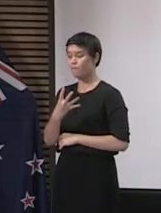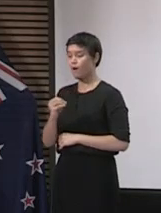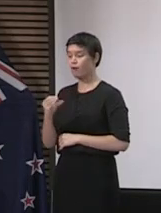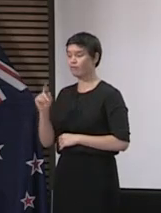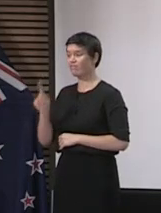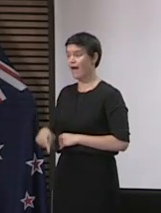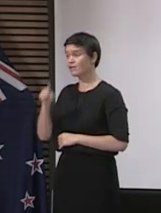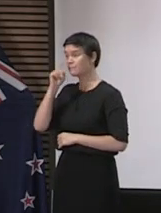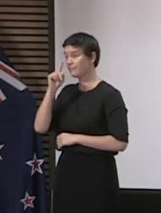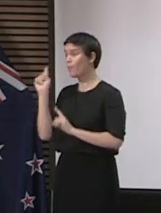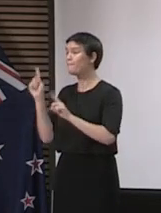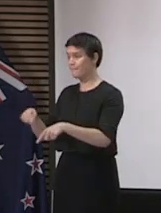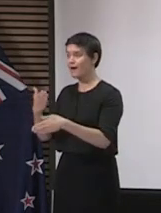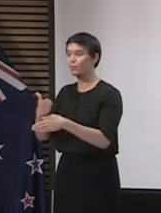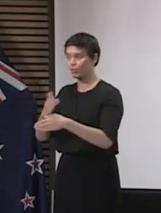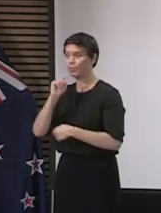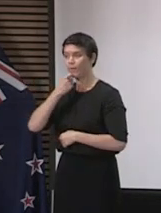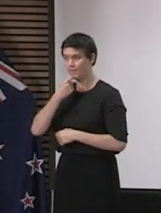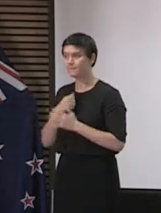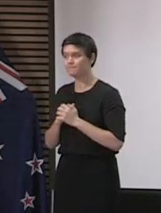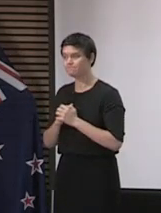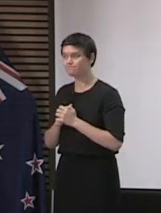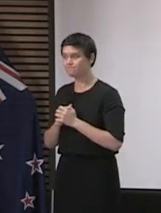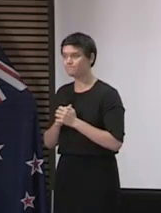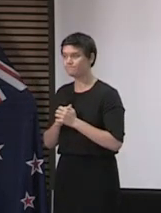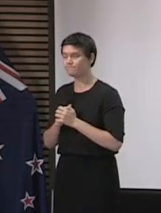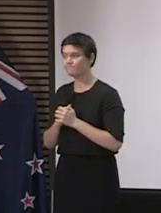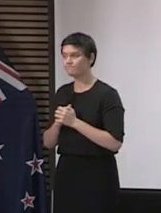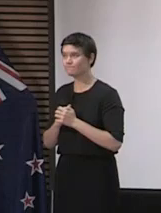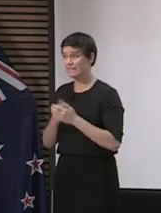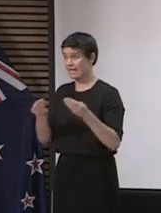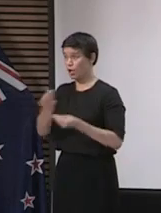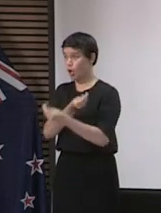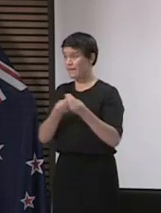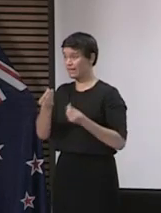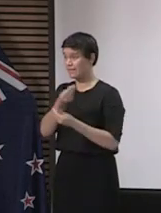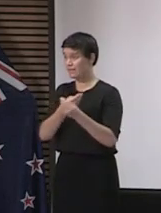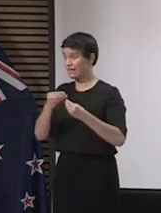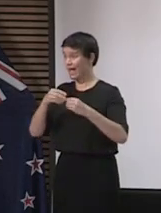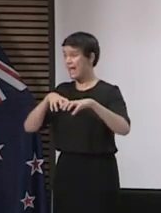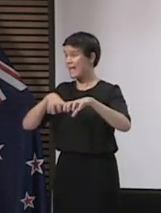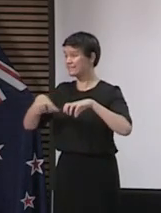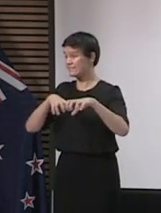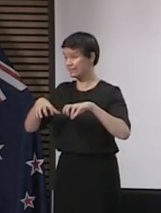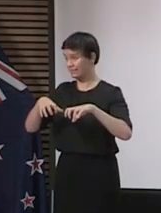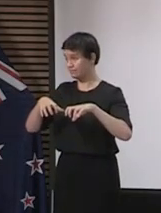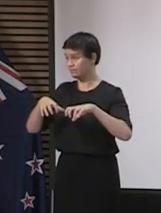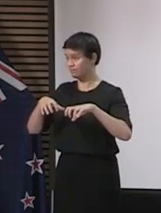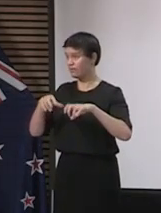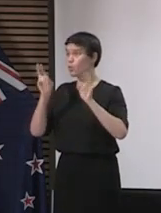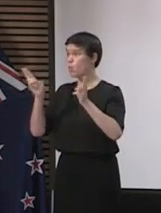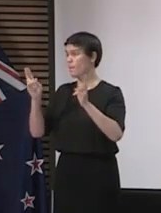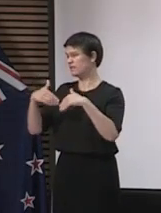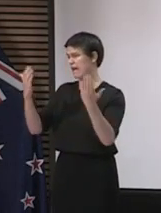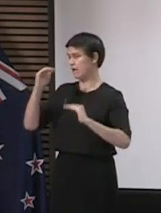Interestingly though, that brings us up to a reduction in economic activity of about 25%. So